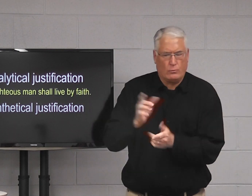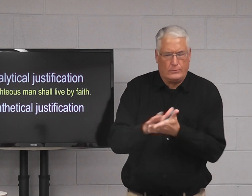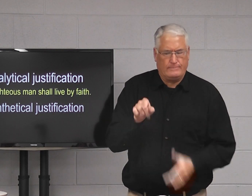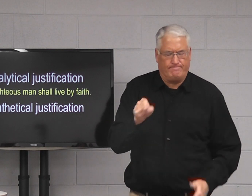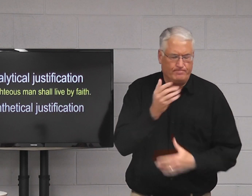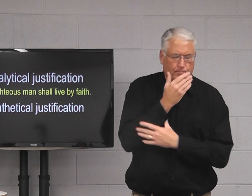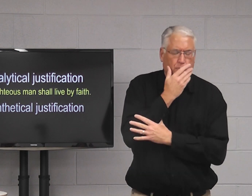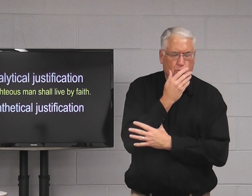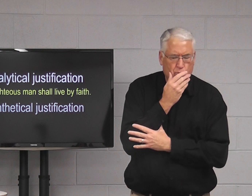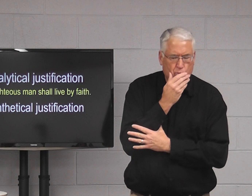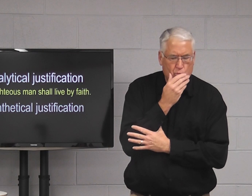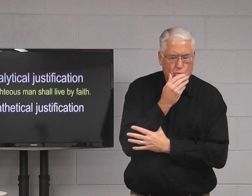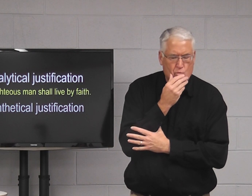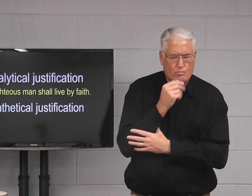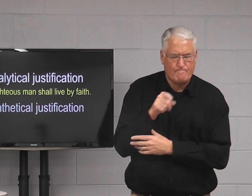how do they become righteous?